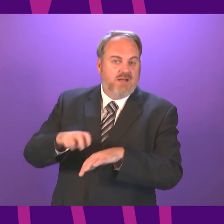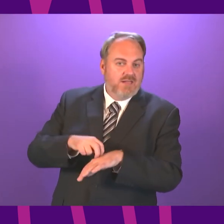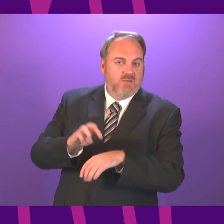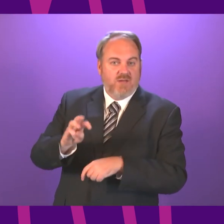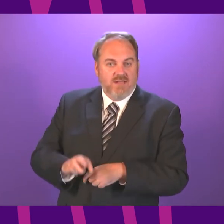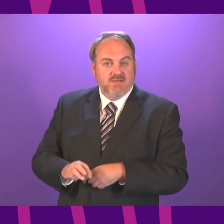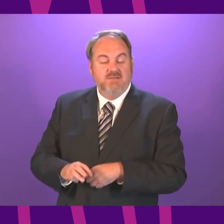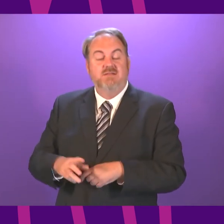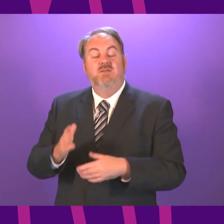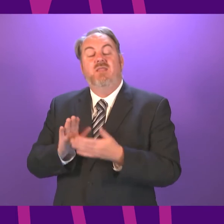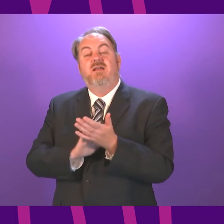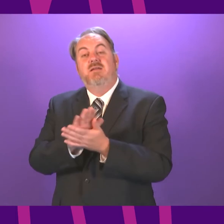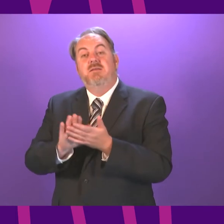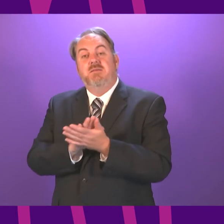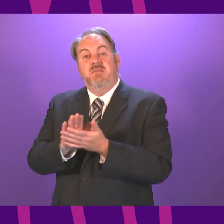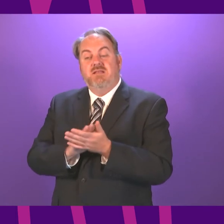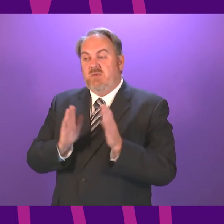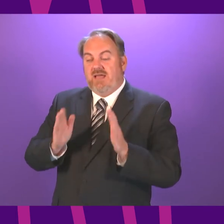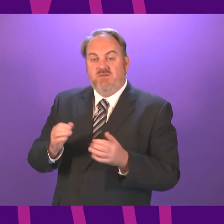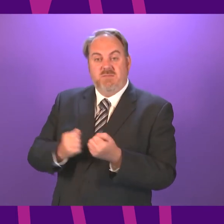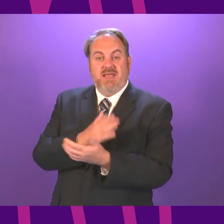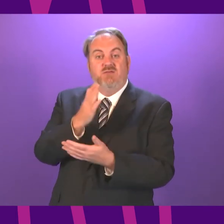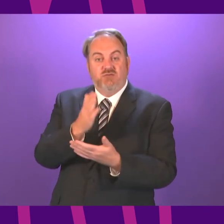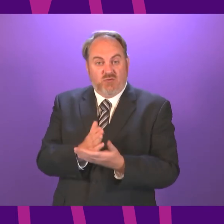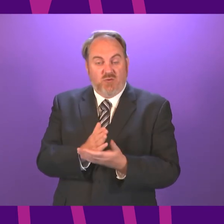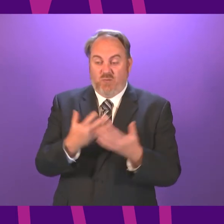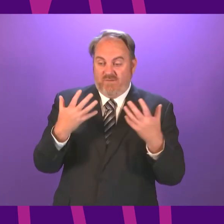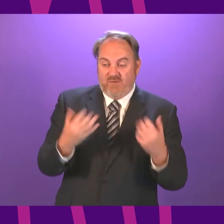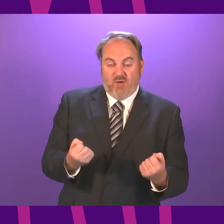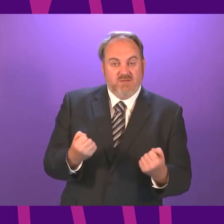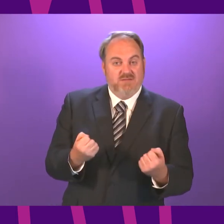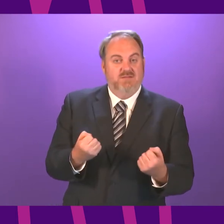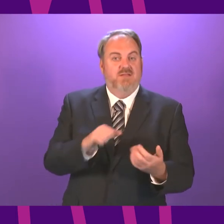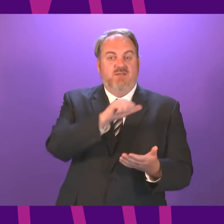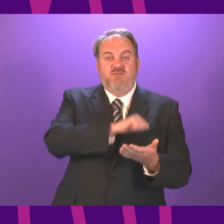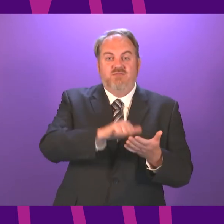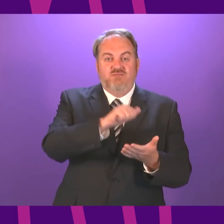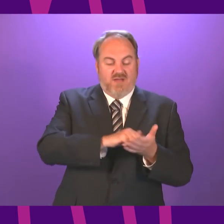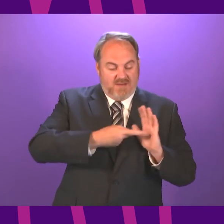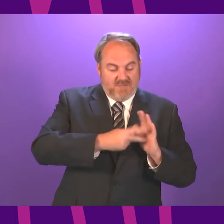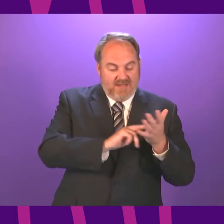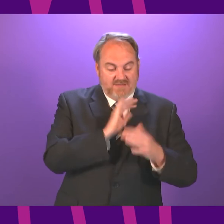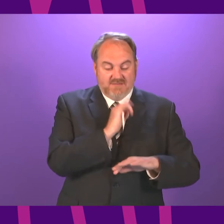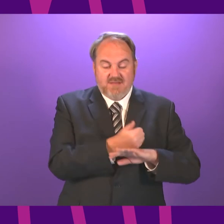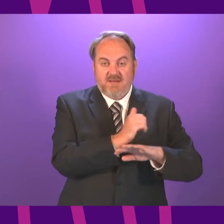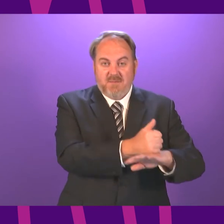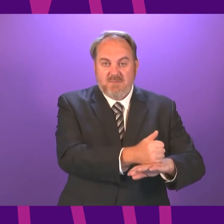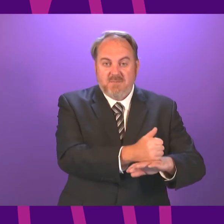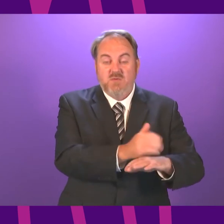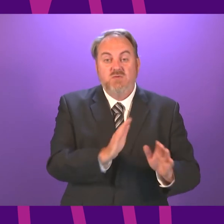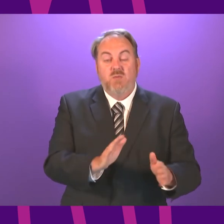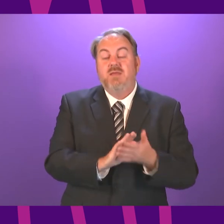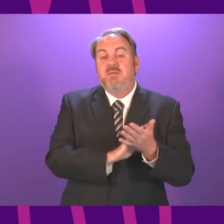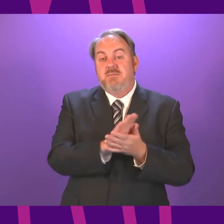that there is a degree of effectiveness in those substitutes that allow us to move that. So, yes, we, of course, will consider – I